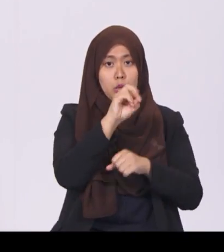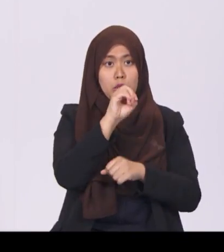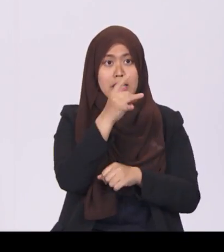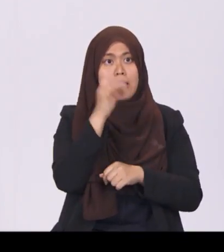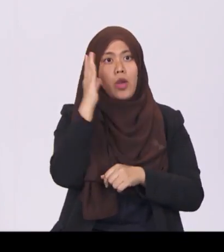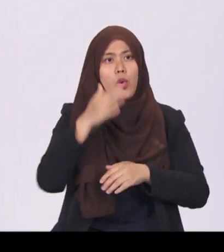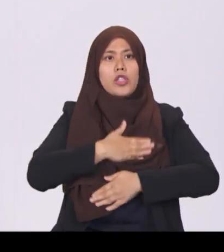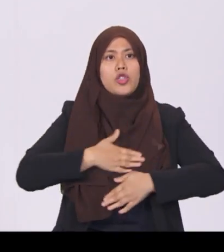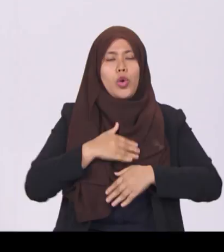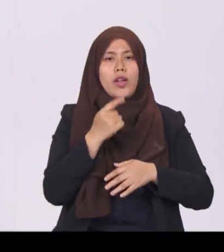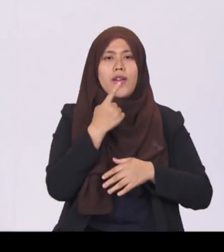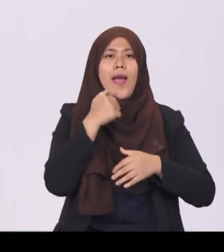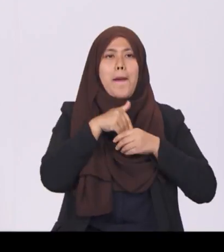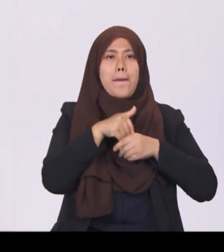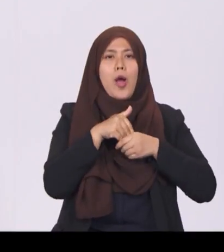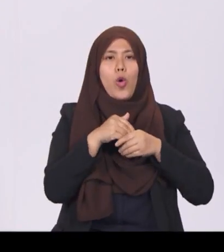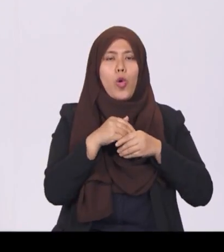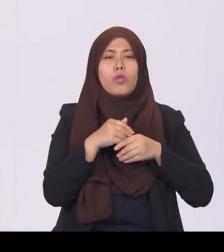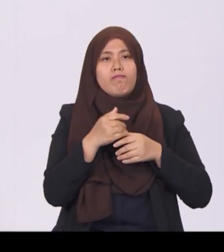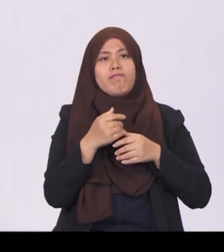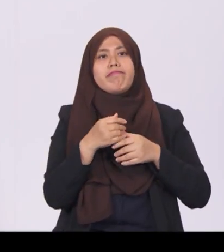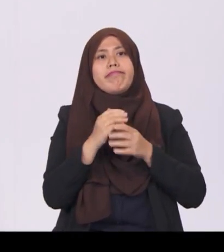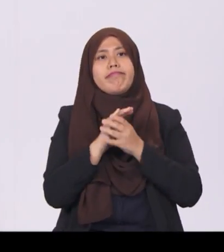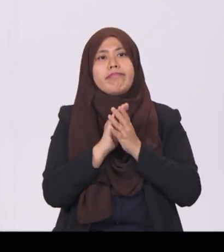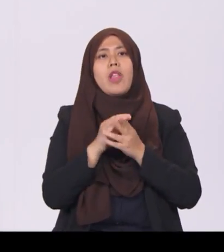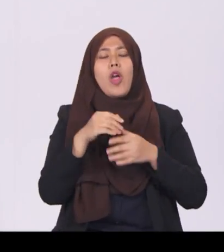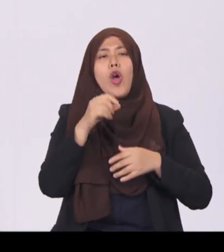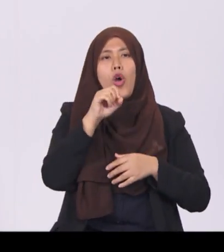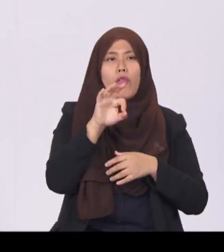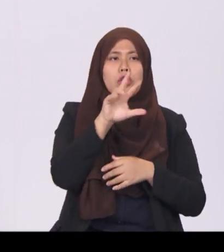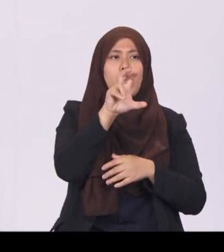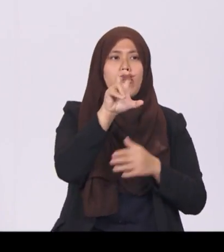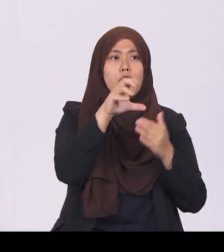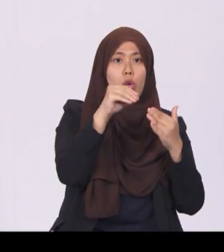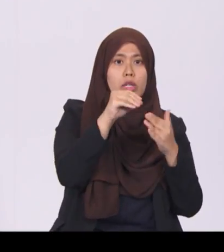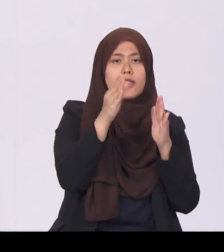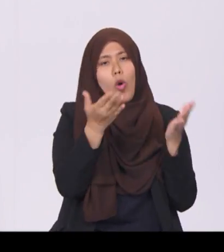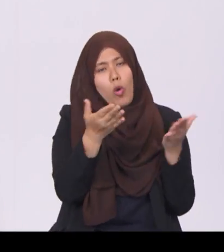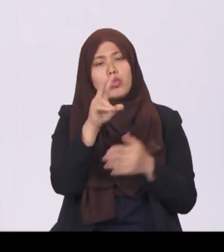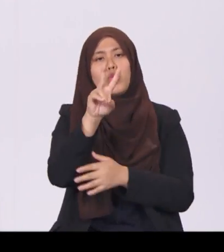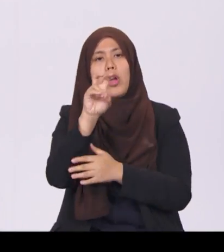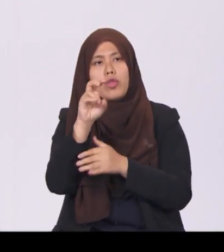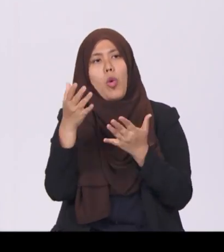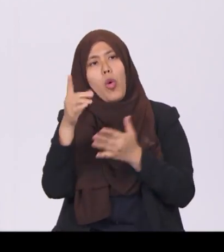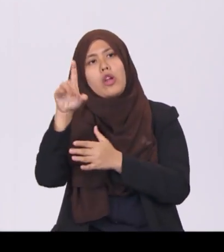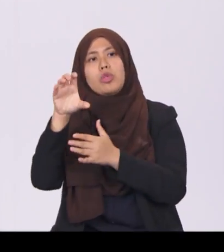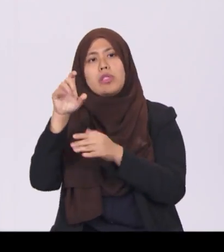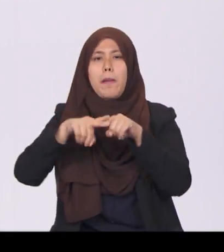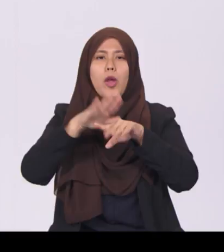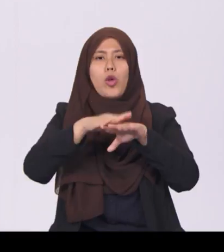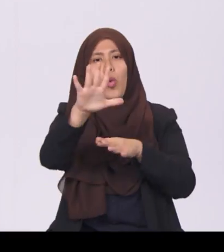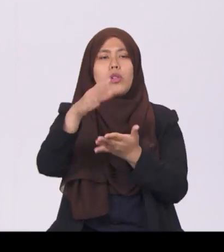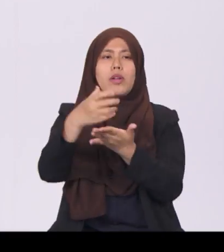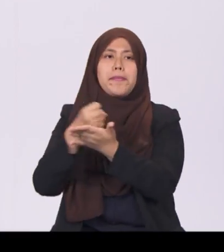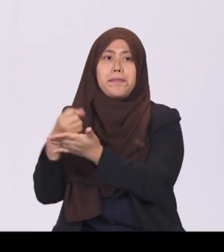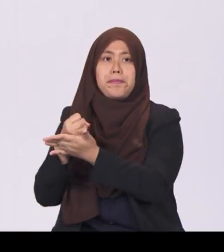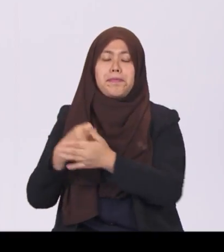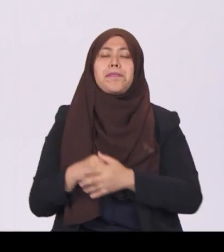Pao of $300, $200 and $100, depending on their income. The SG bonus